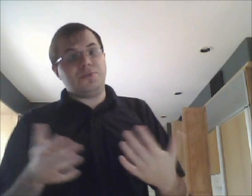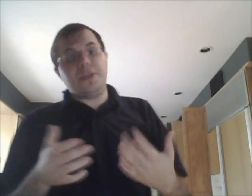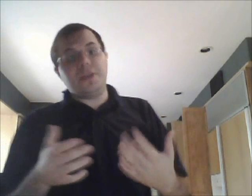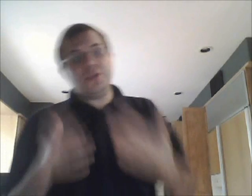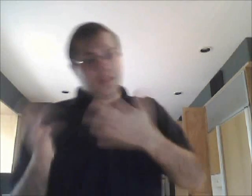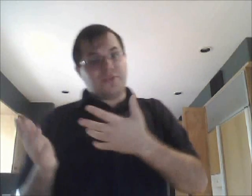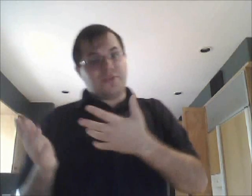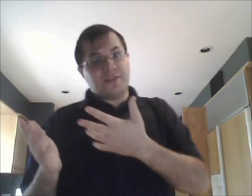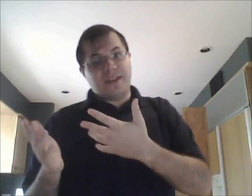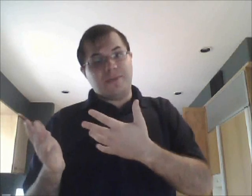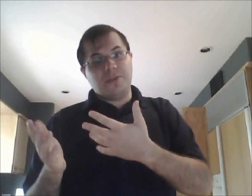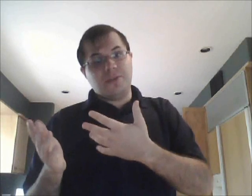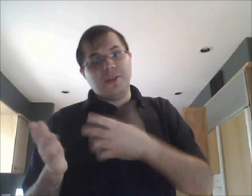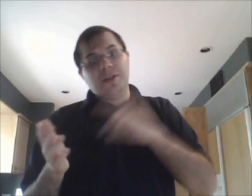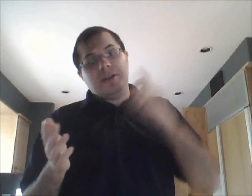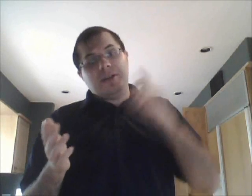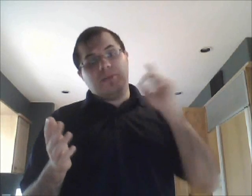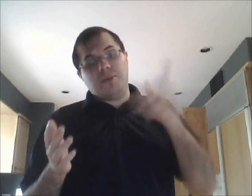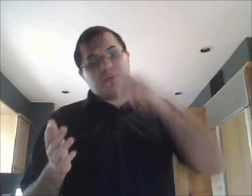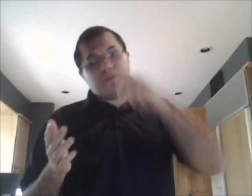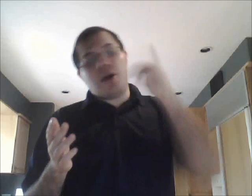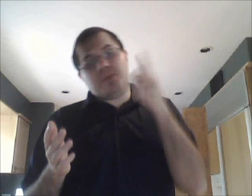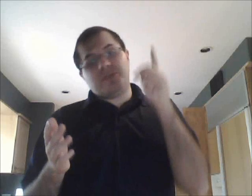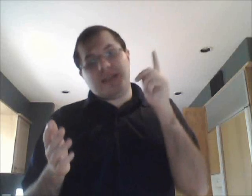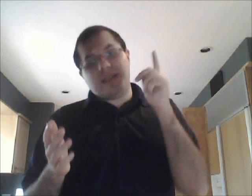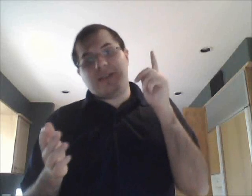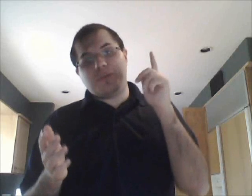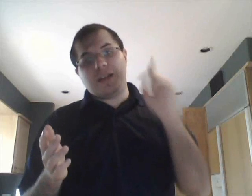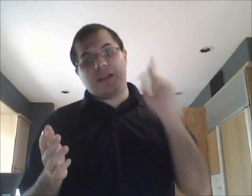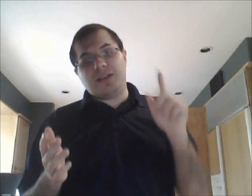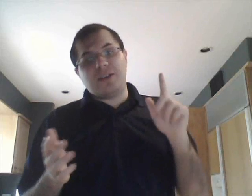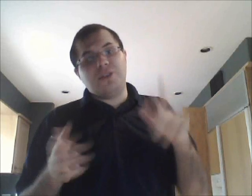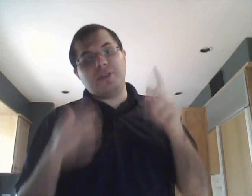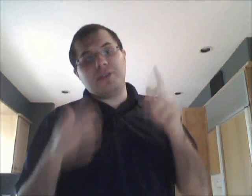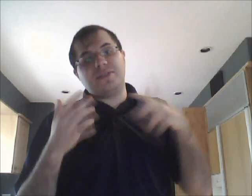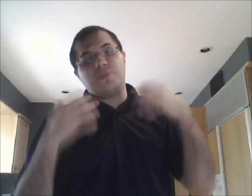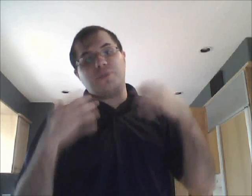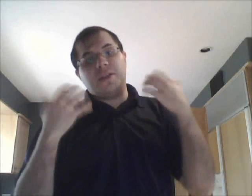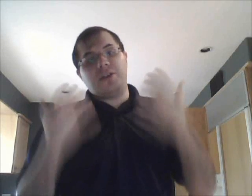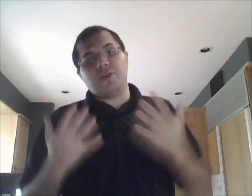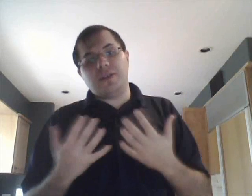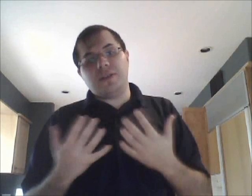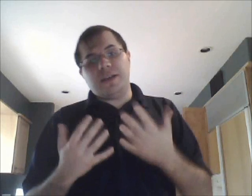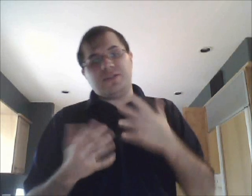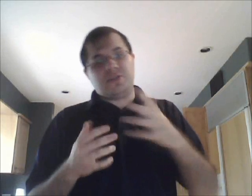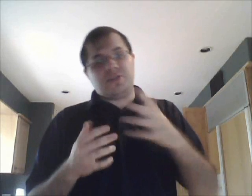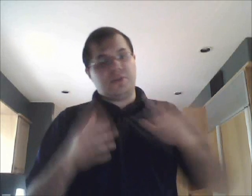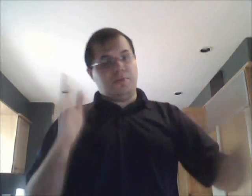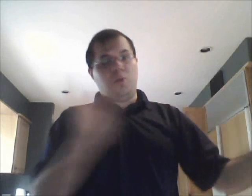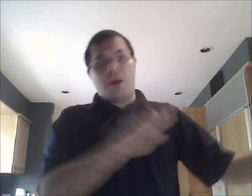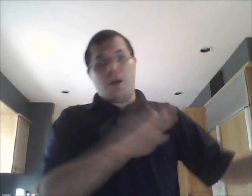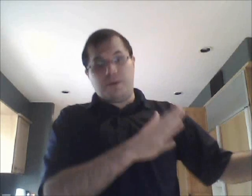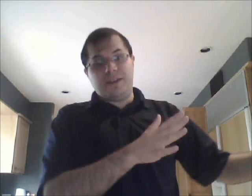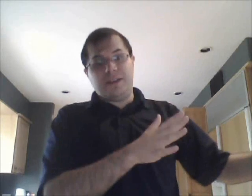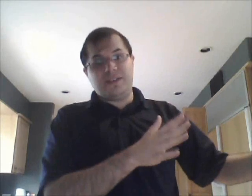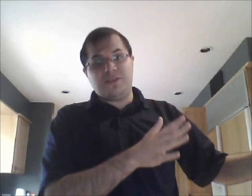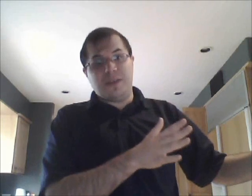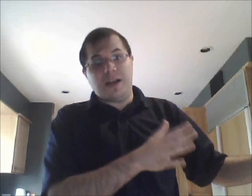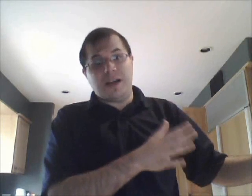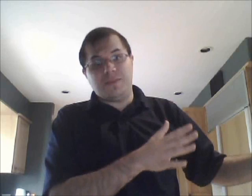with Unix for example in the most popular sense because Unix is one of the earliest operating systems when it comes